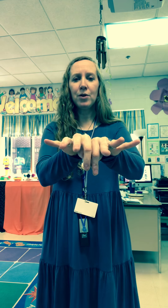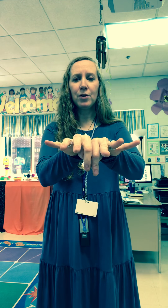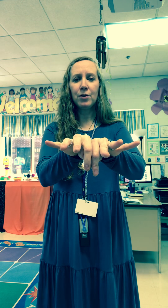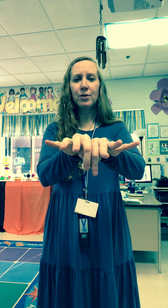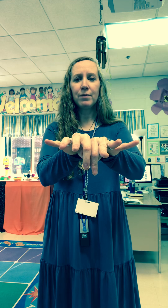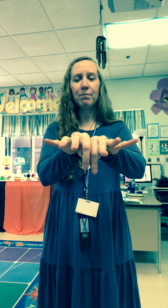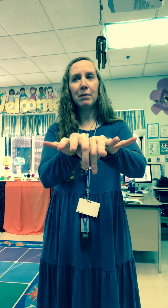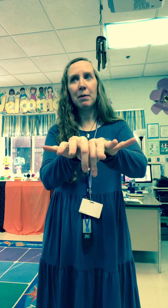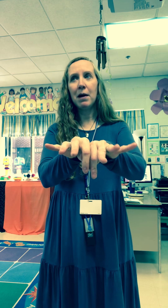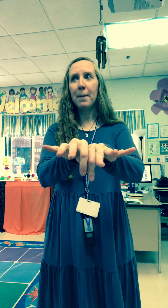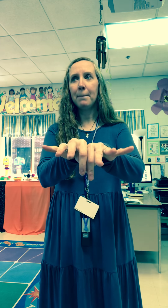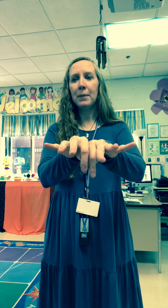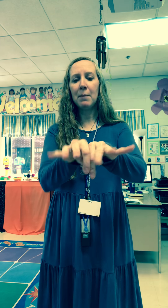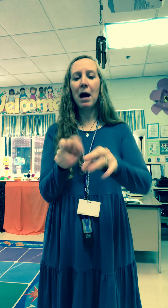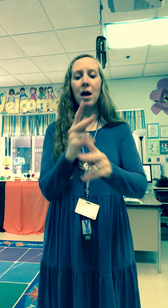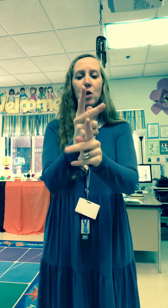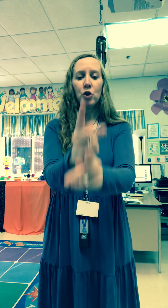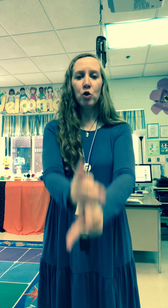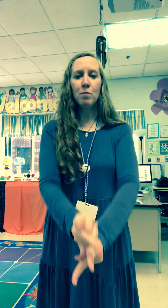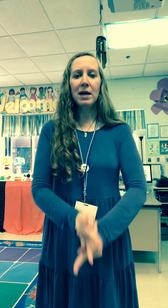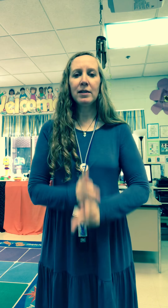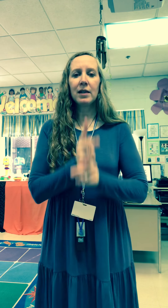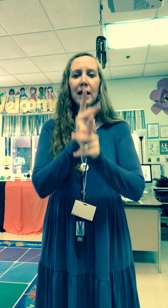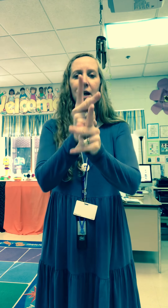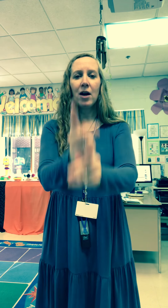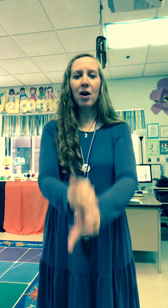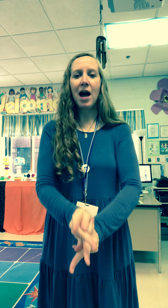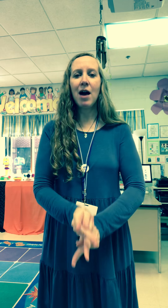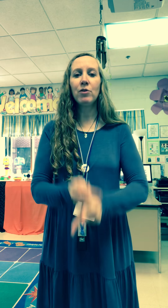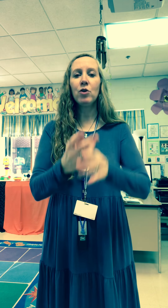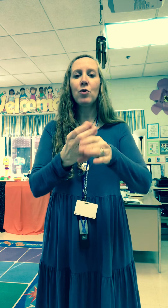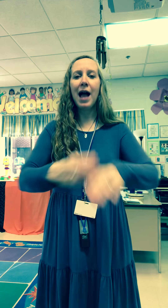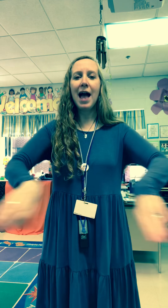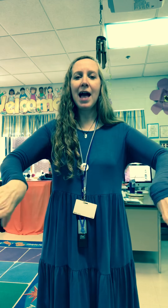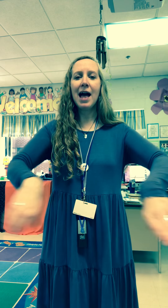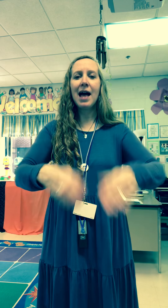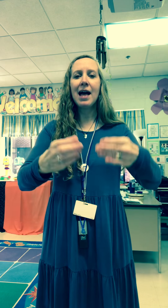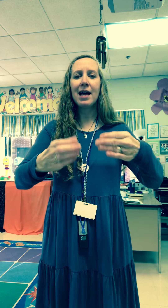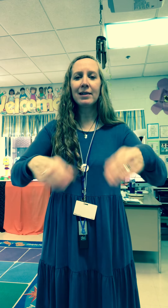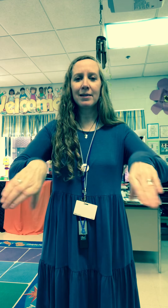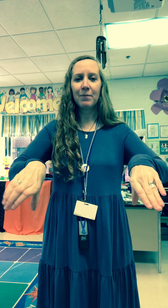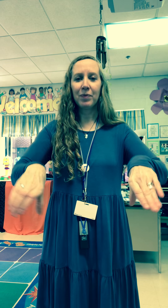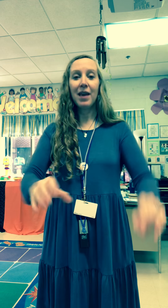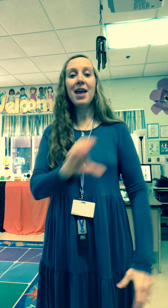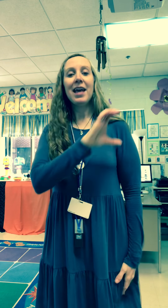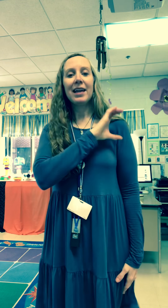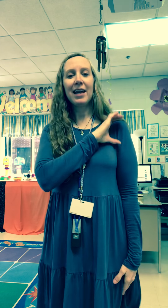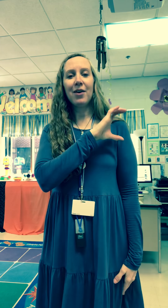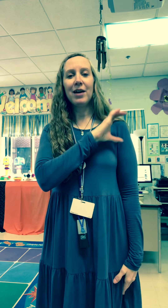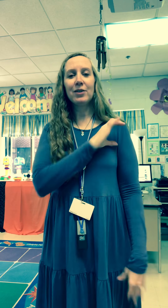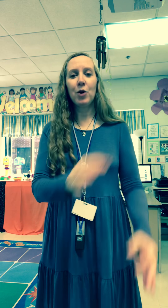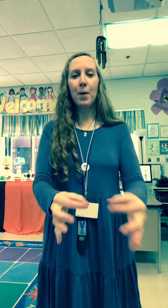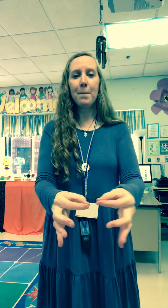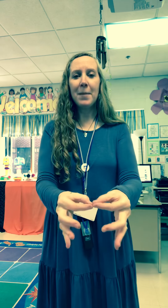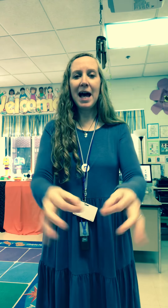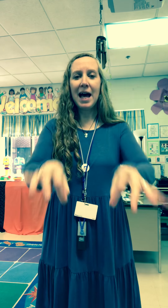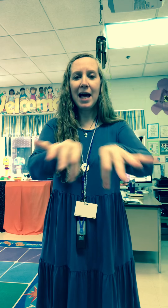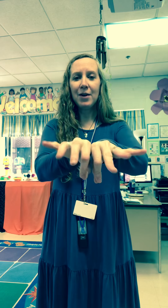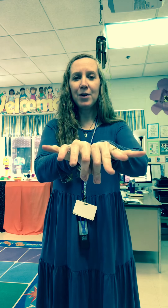you must care how you act character matters